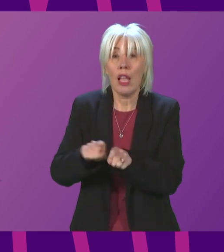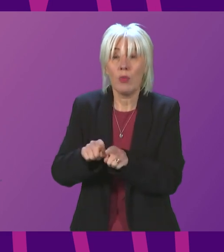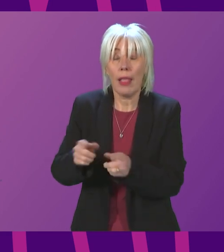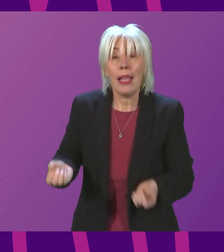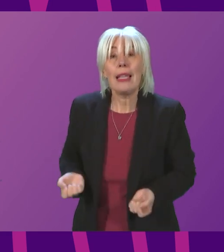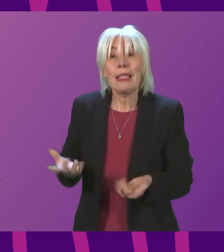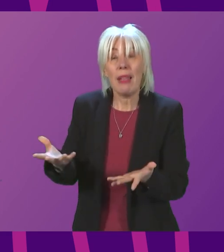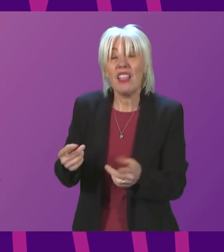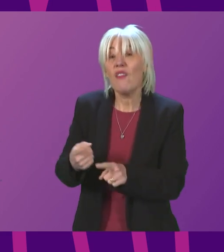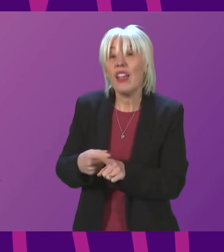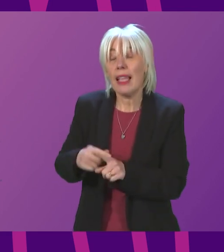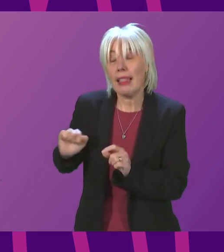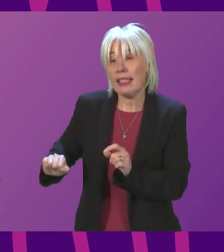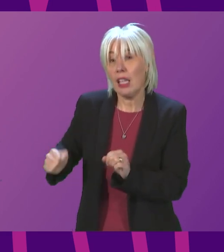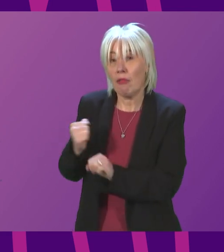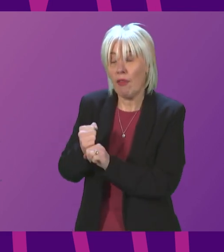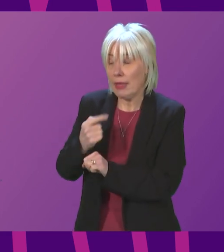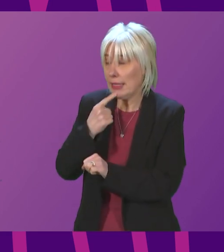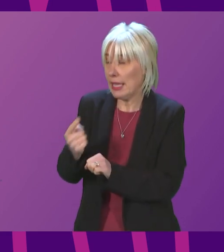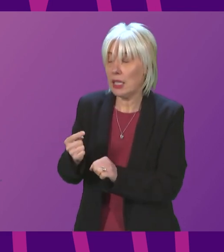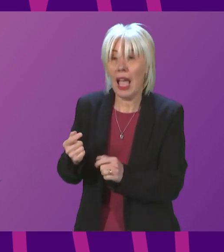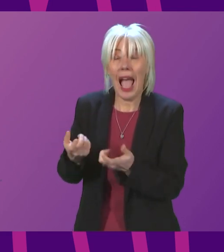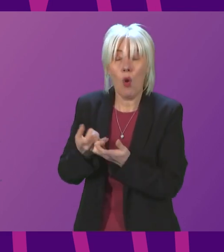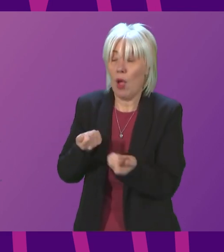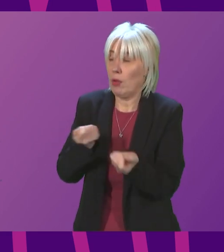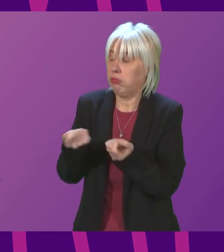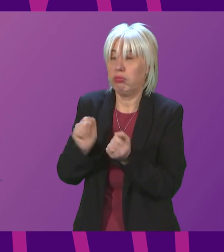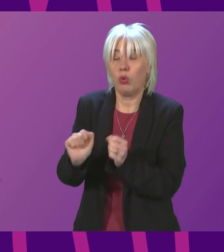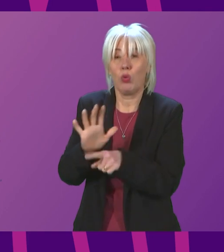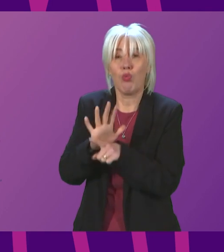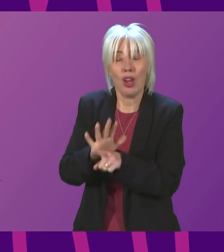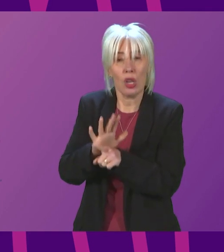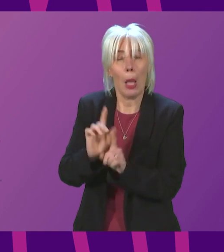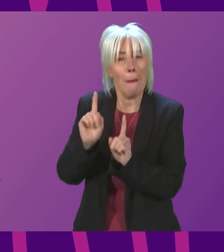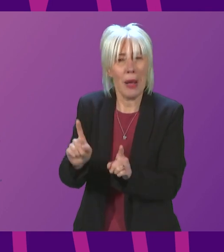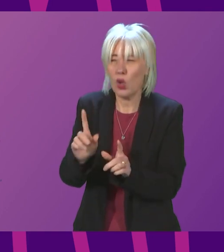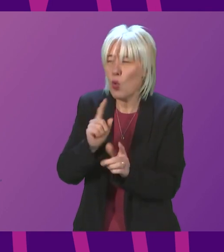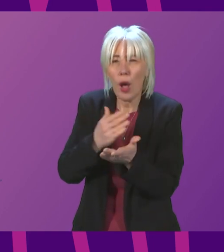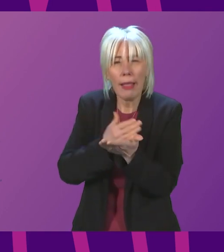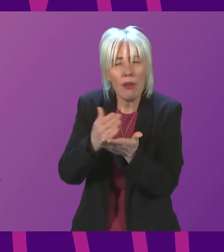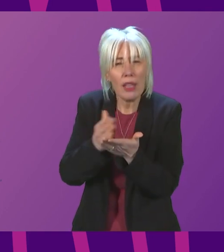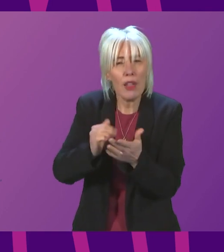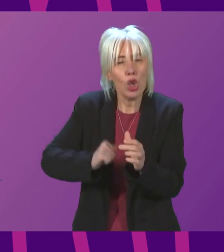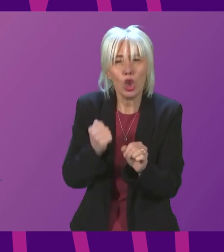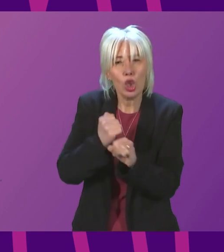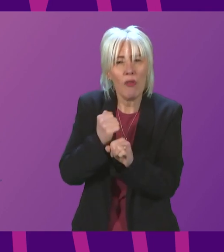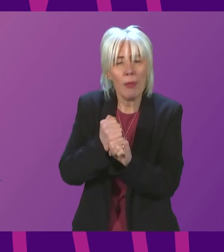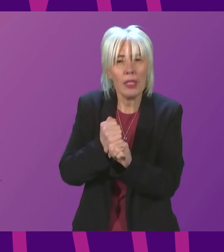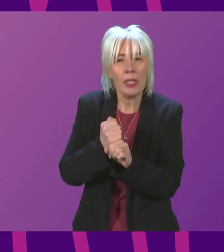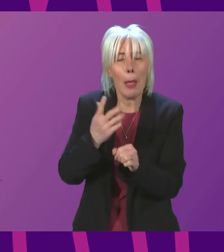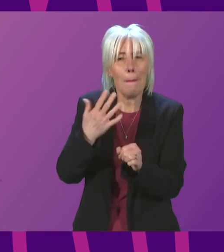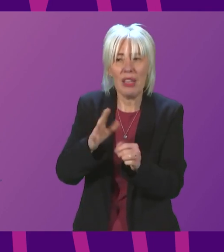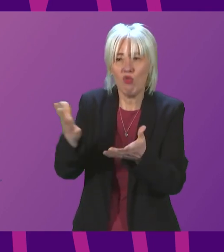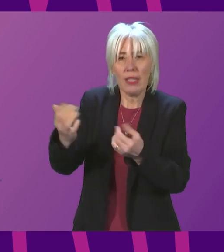England to tackle such pressures can I ask the First Minister what clarity the Scottish Government has received from the UK Government